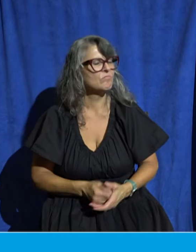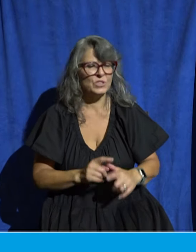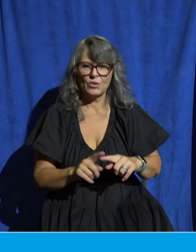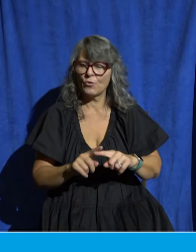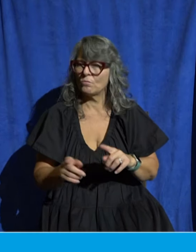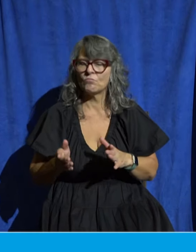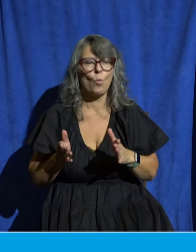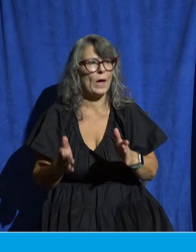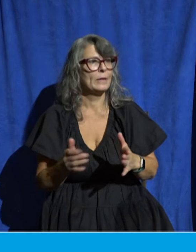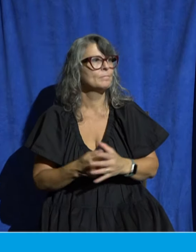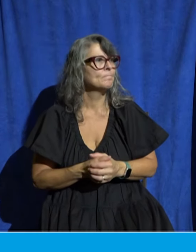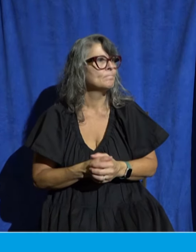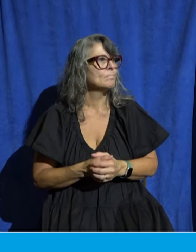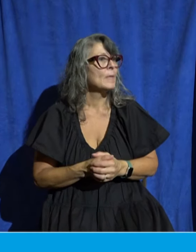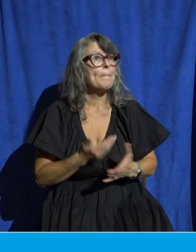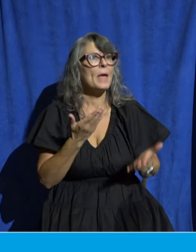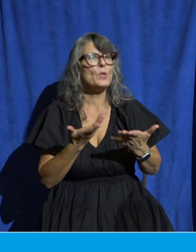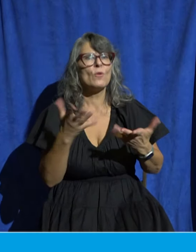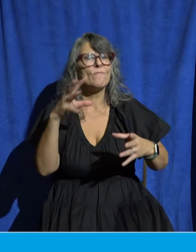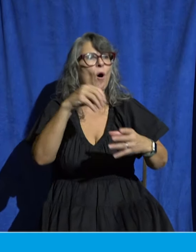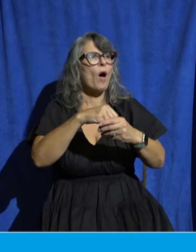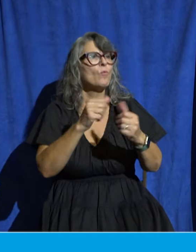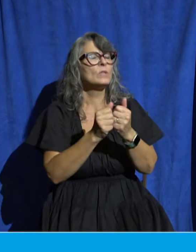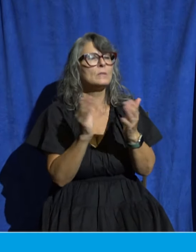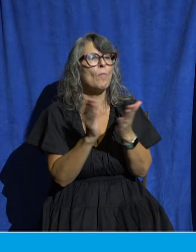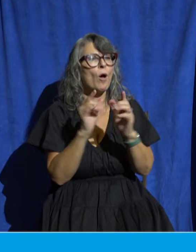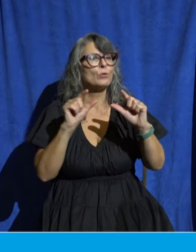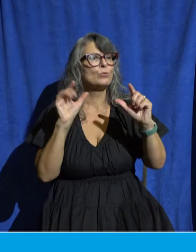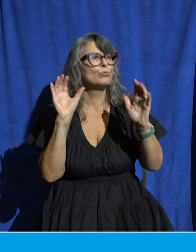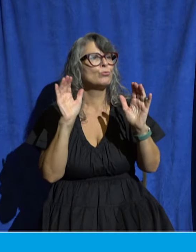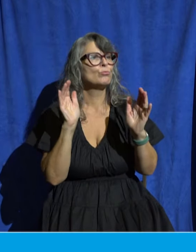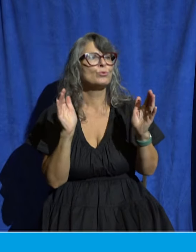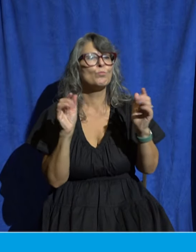you might also say well I have a family with kids Nate I can't serve to